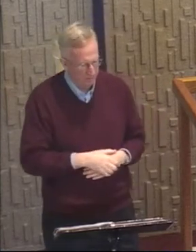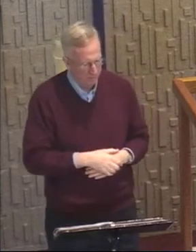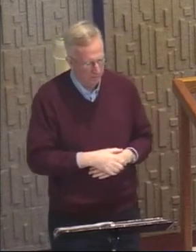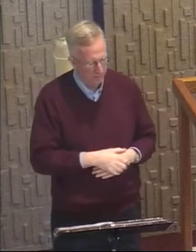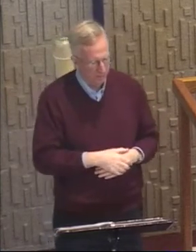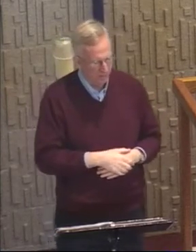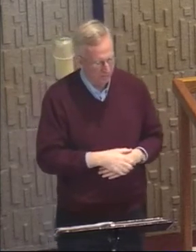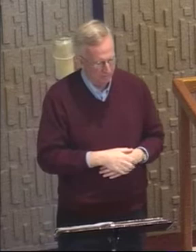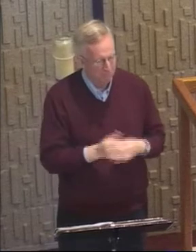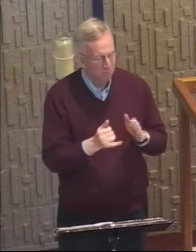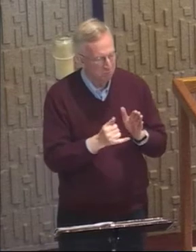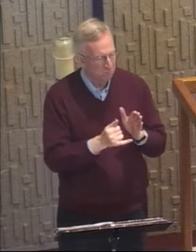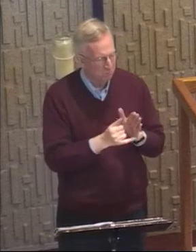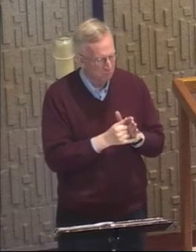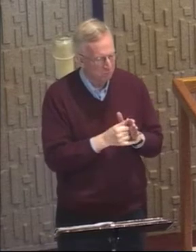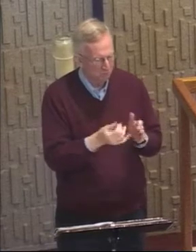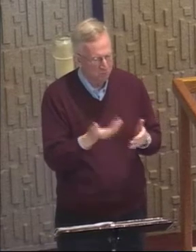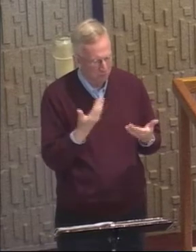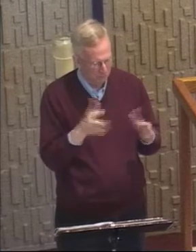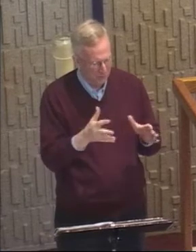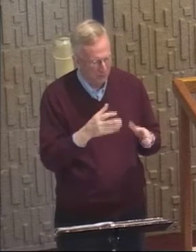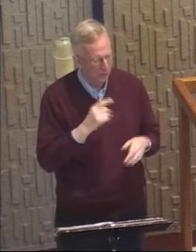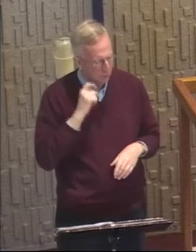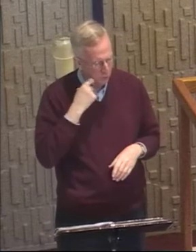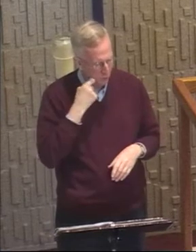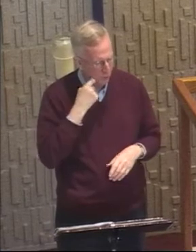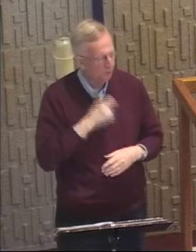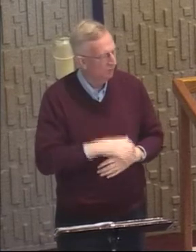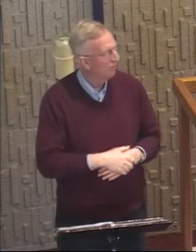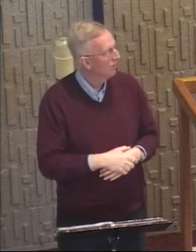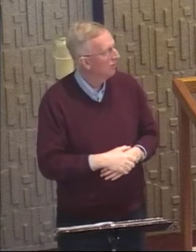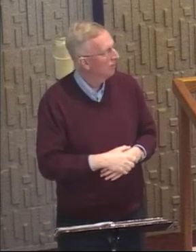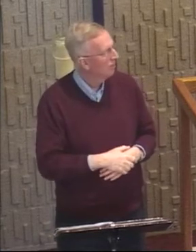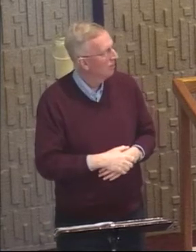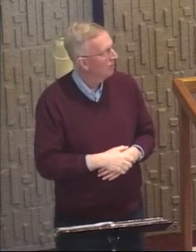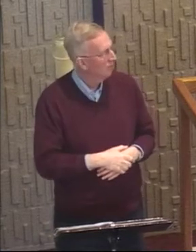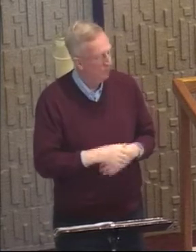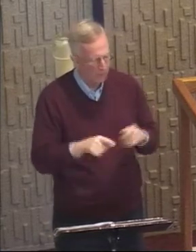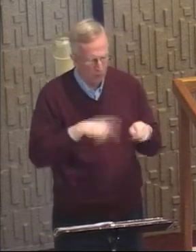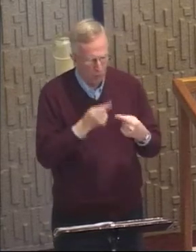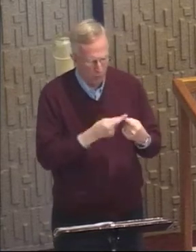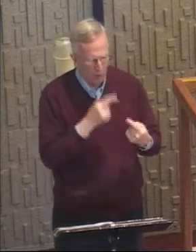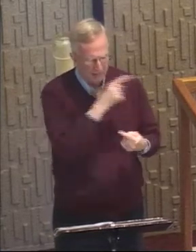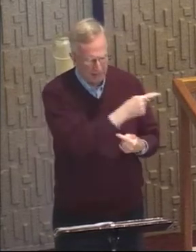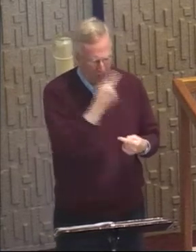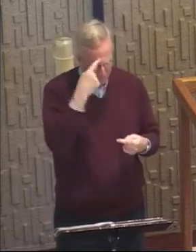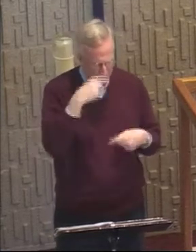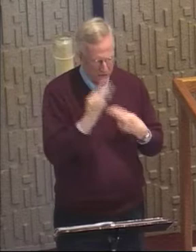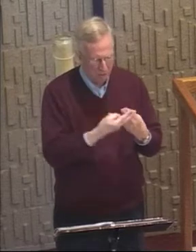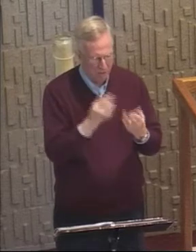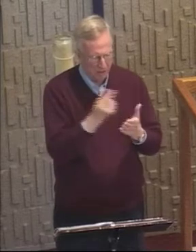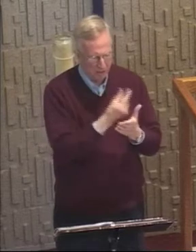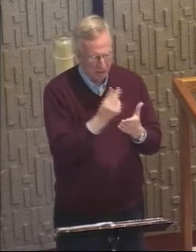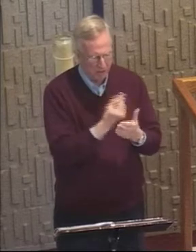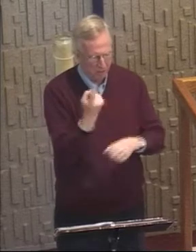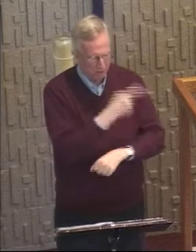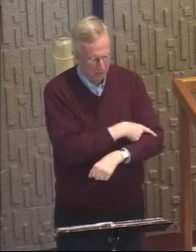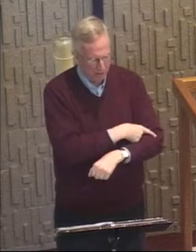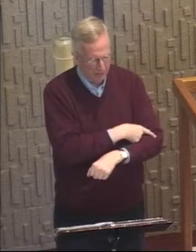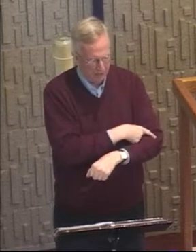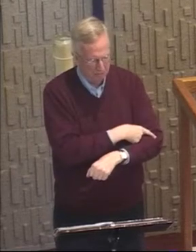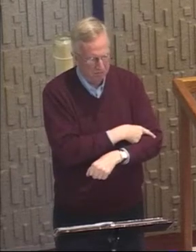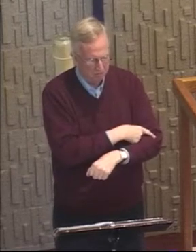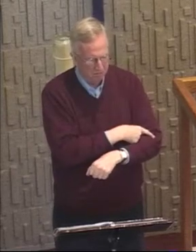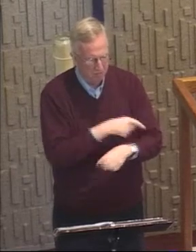That would be kind of cool. Anyway, when I think about this gospel passage, it's all